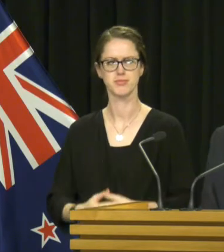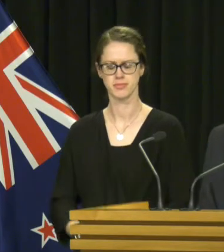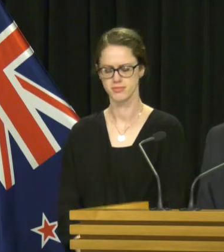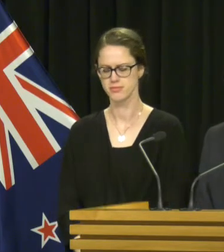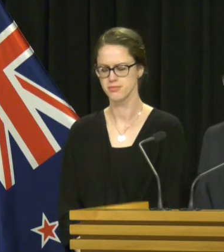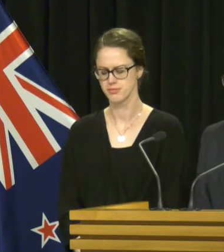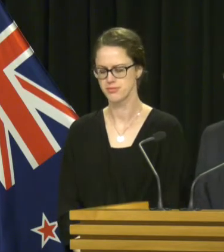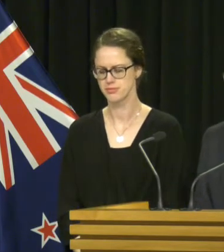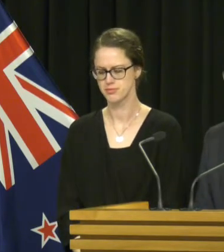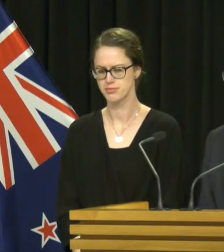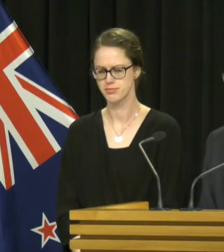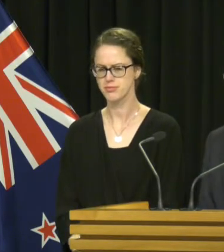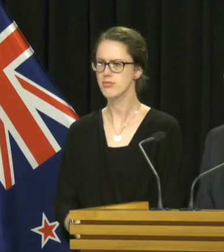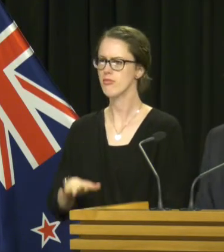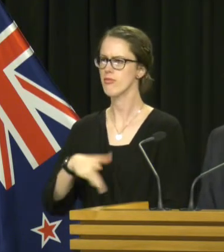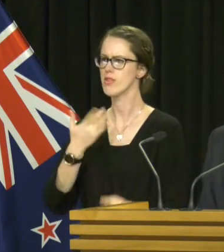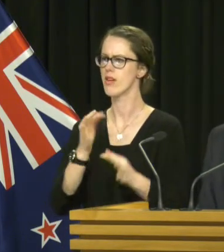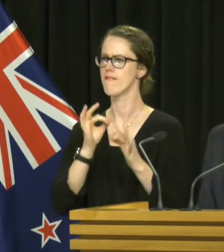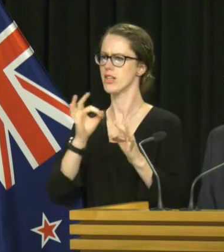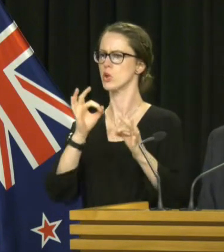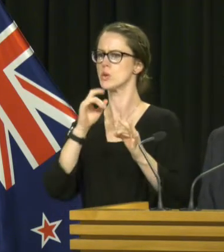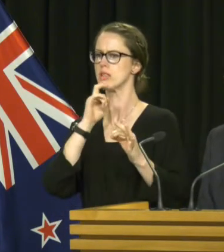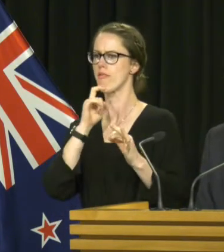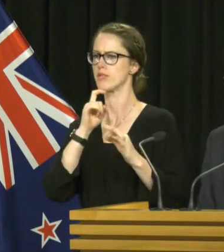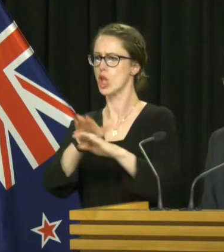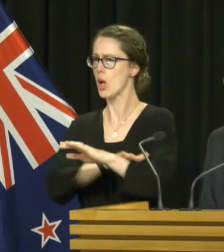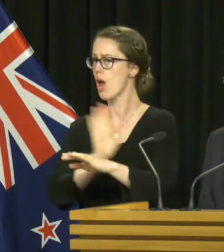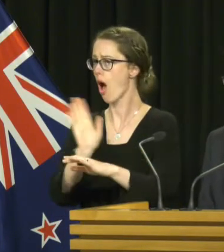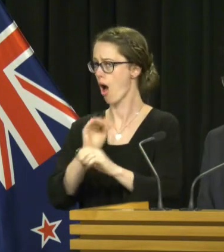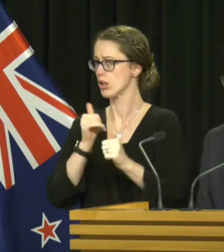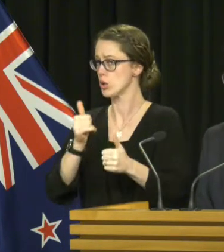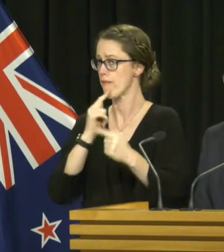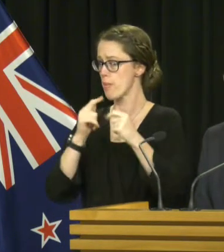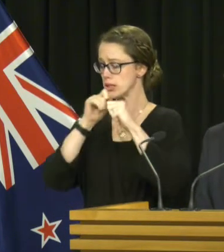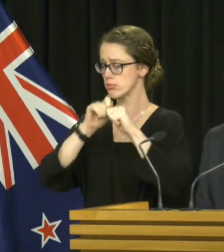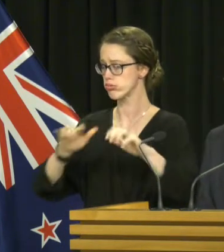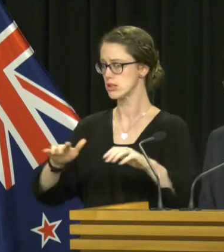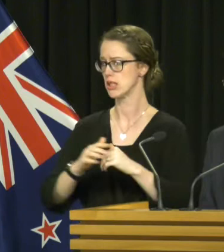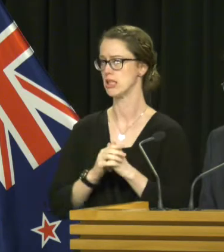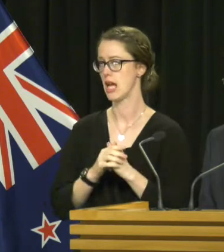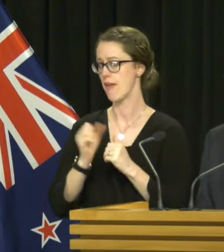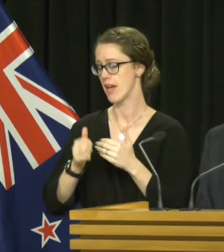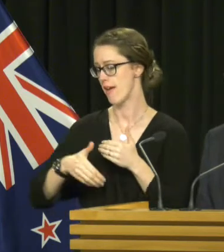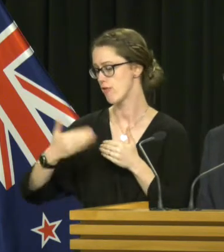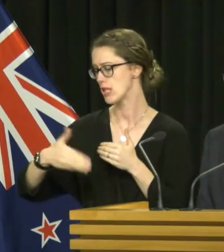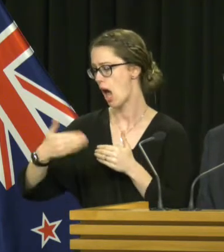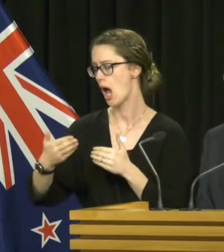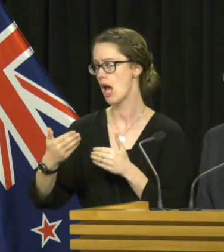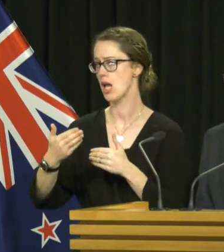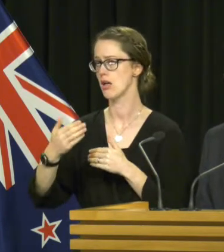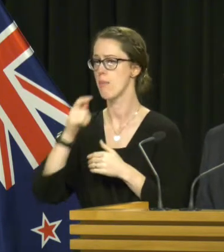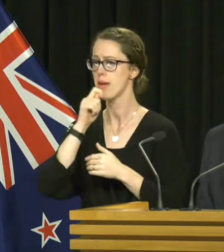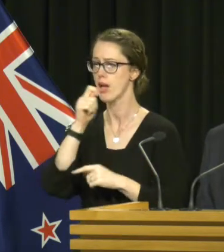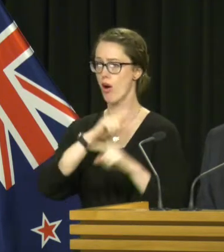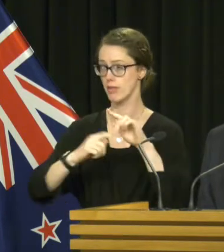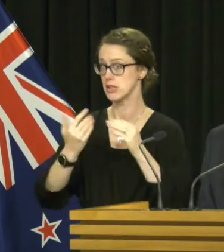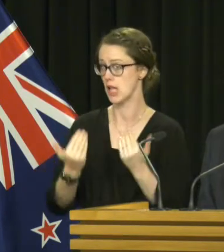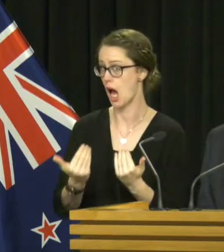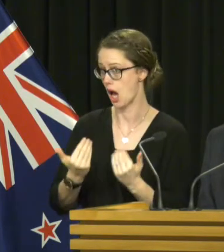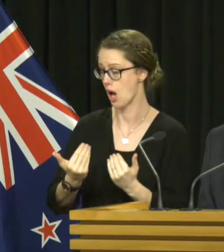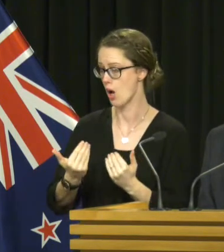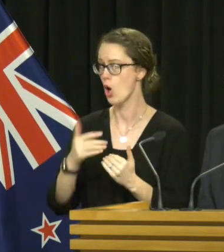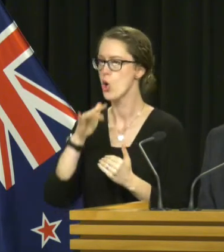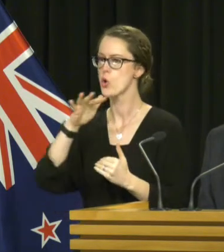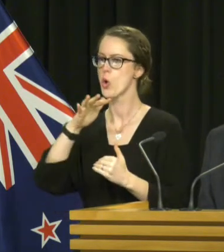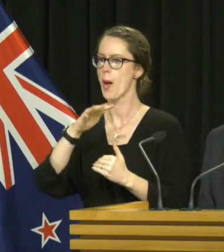So I don't think they have moved too slowly. think there's been good information out there. There are daily press conferences of course now by